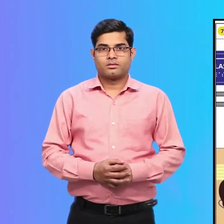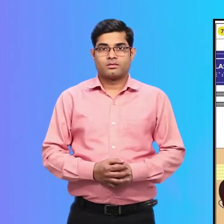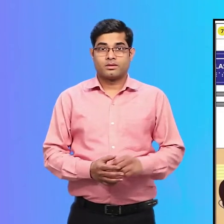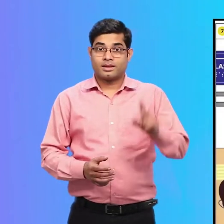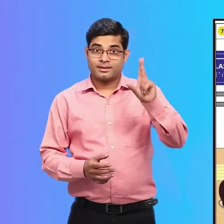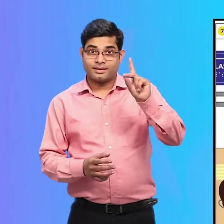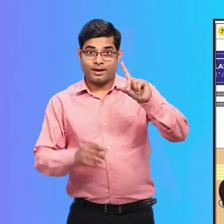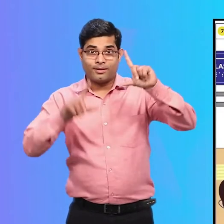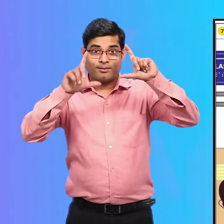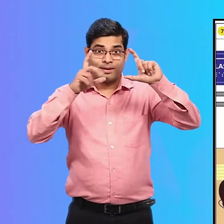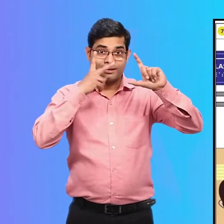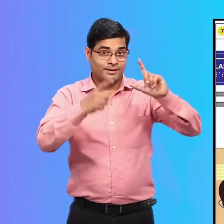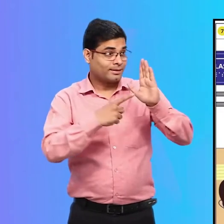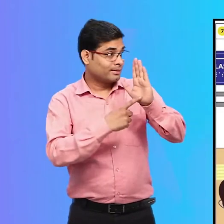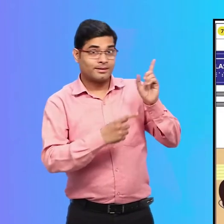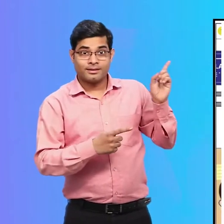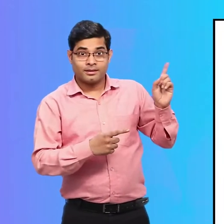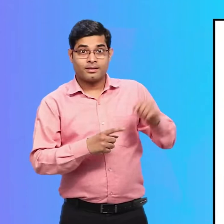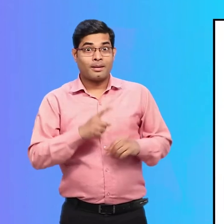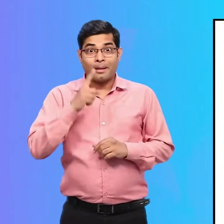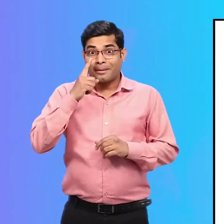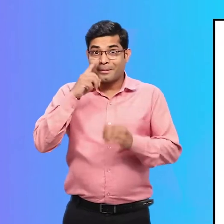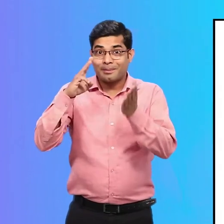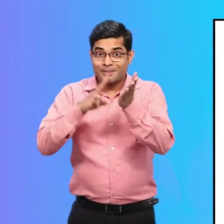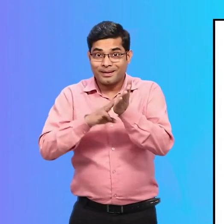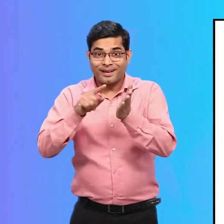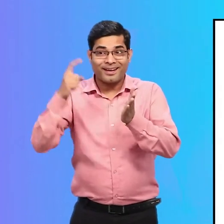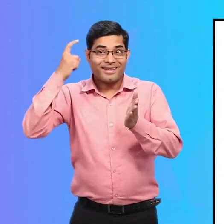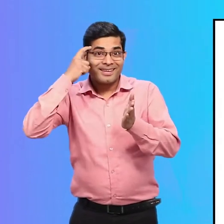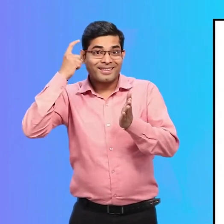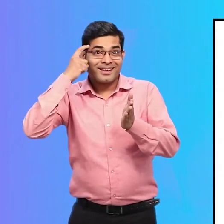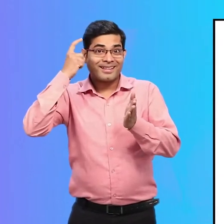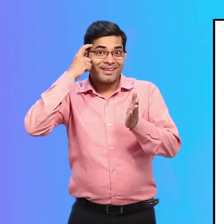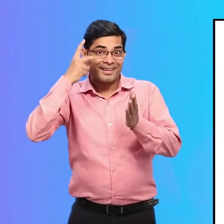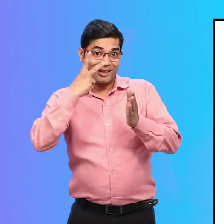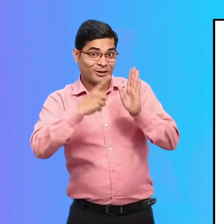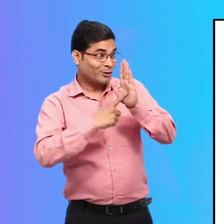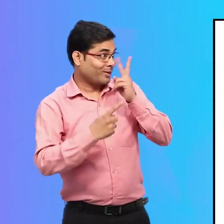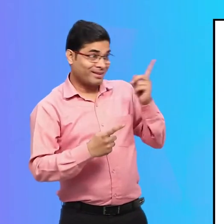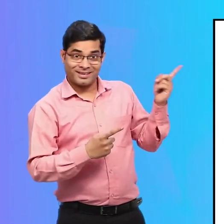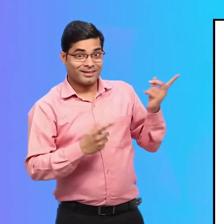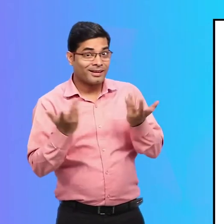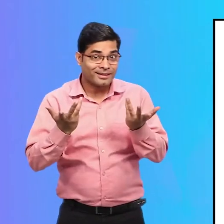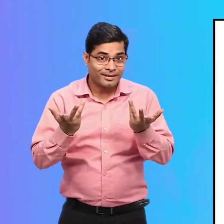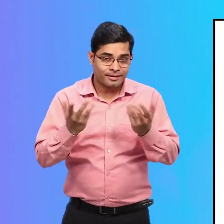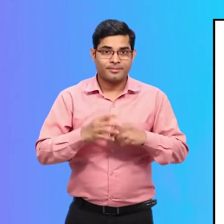In the second picture, Maya is shown thinking about the new reserved parking area